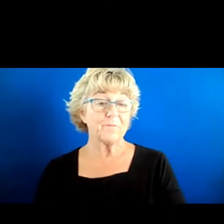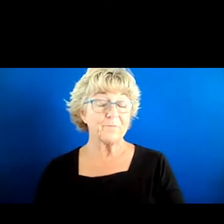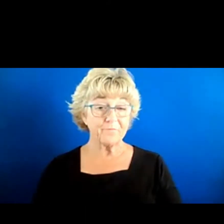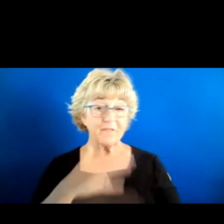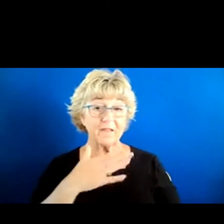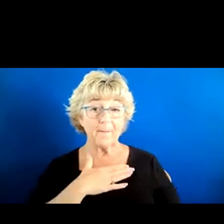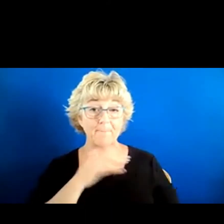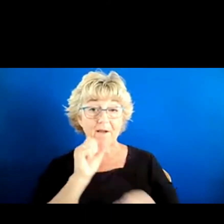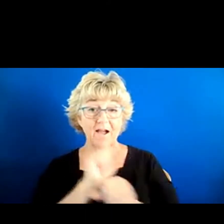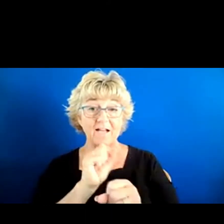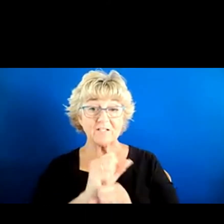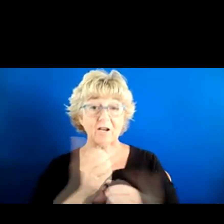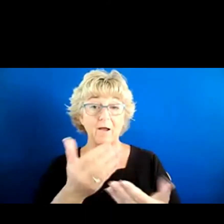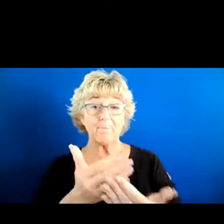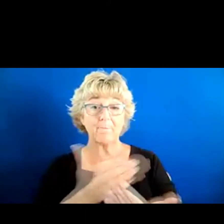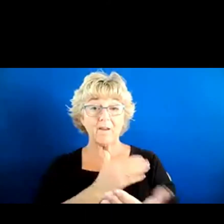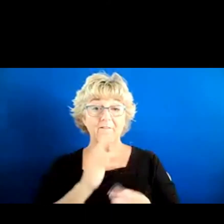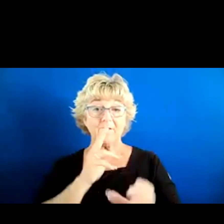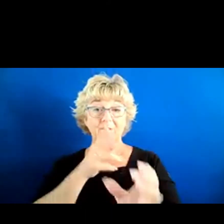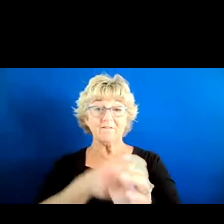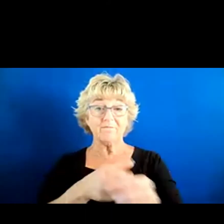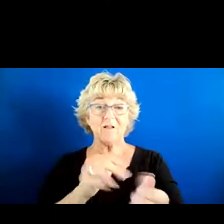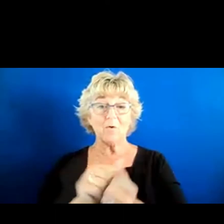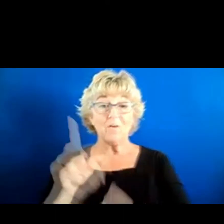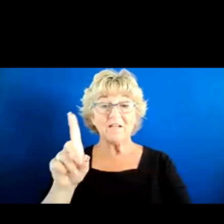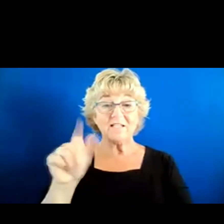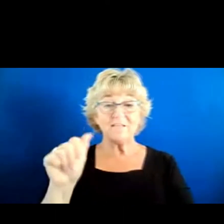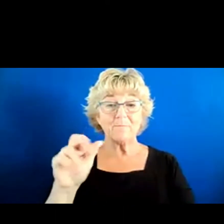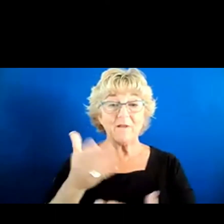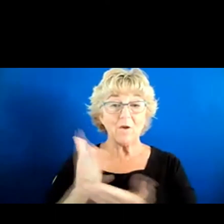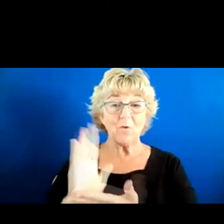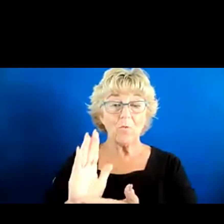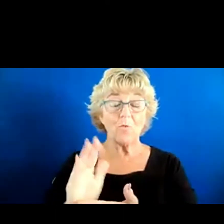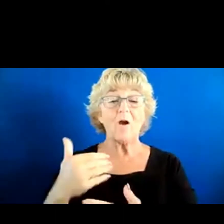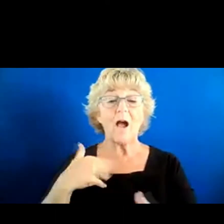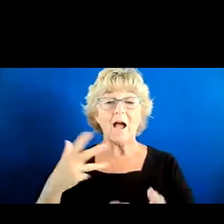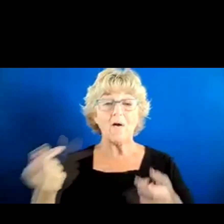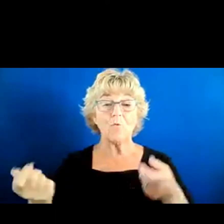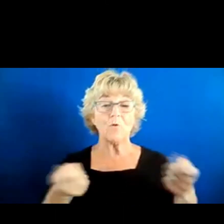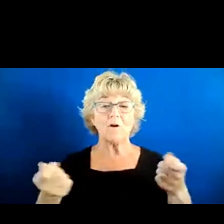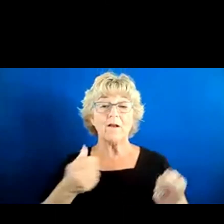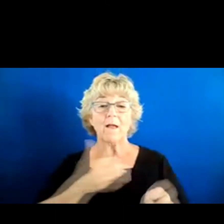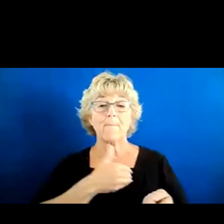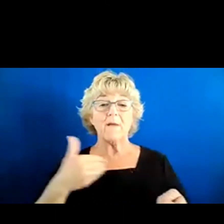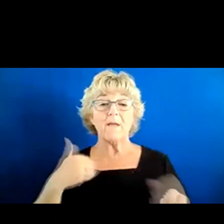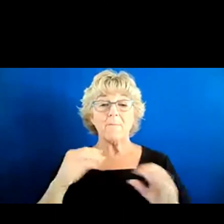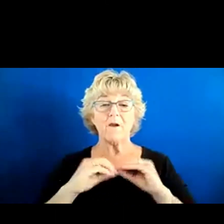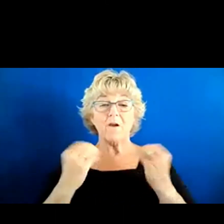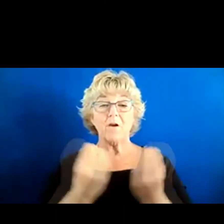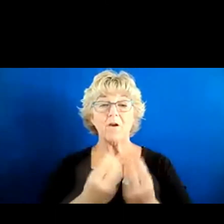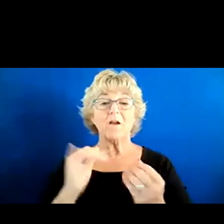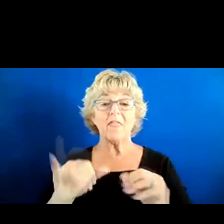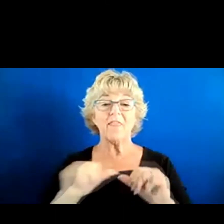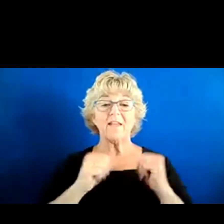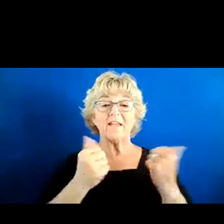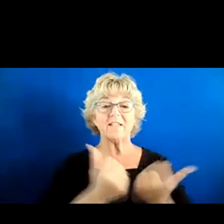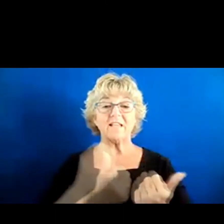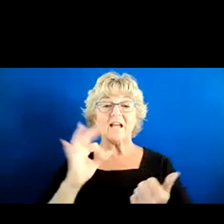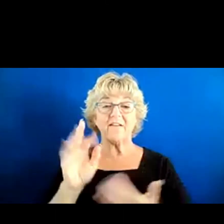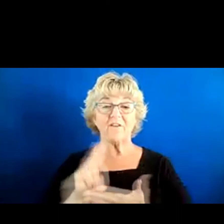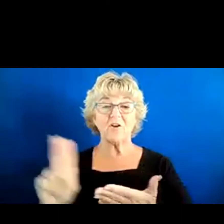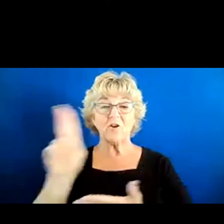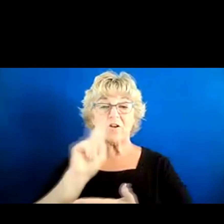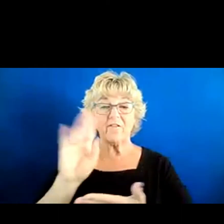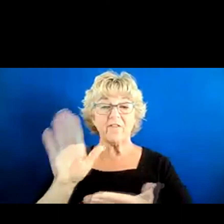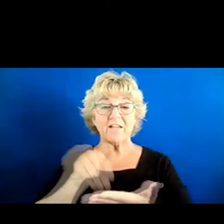before coming to Disability Rights California, I was running a national membership organization called the Association of University Centers